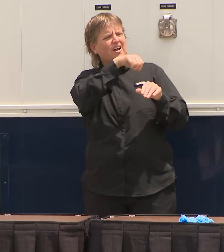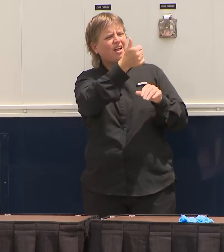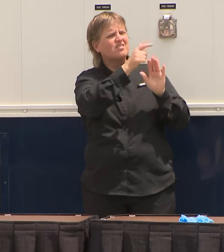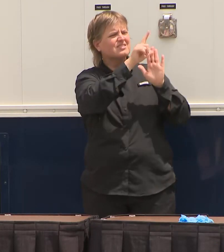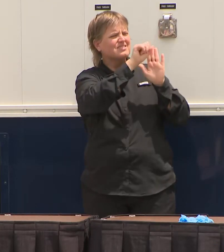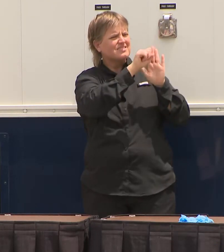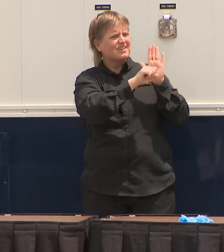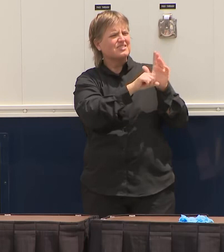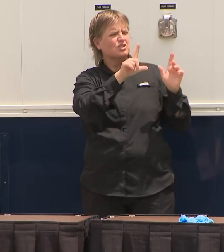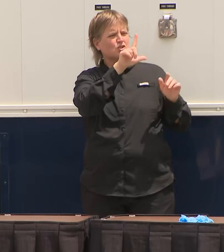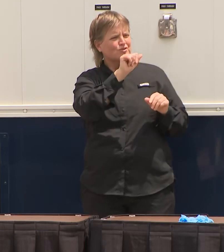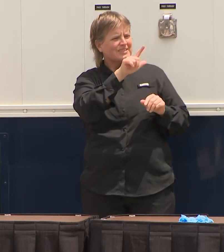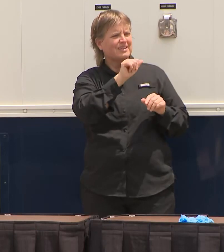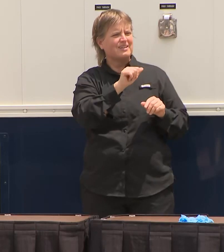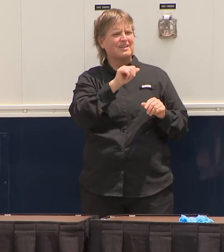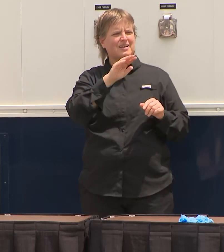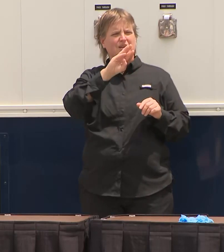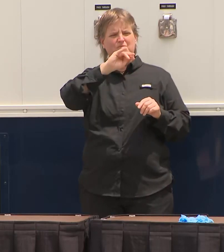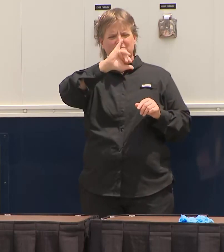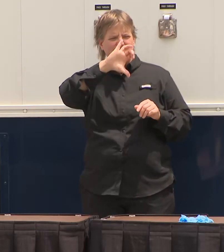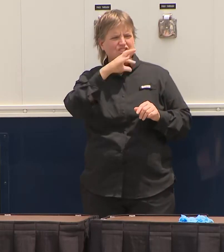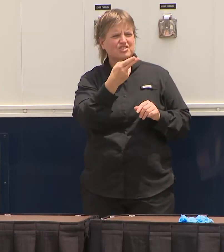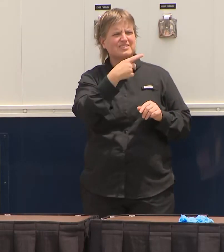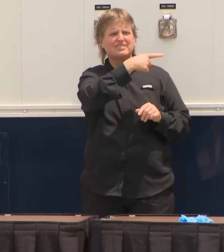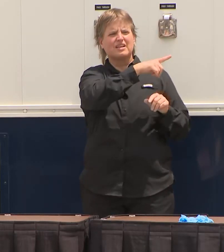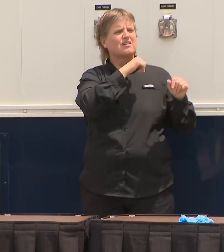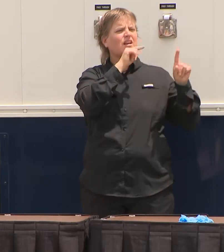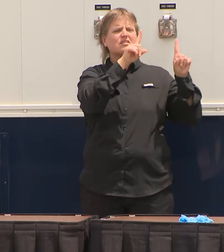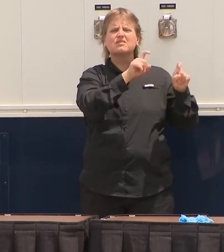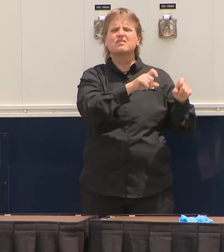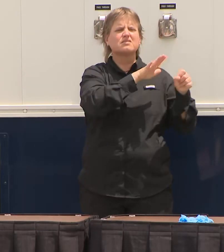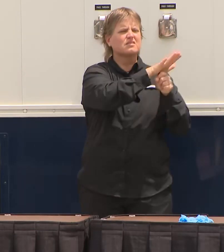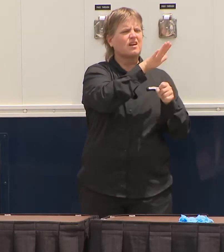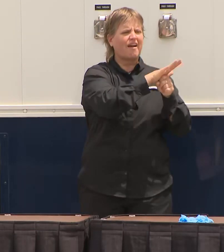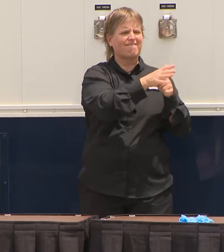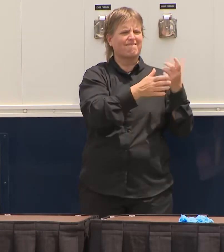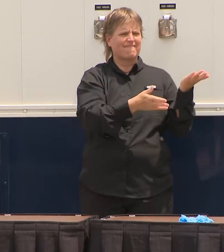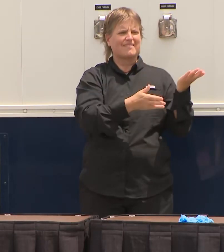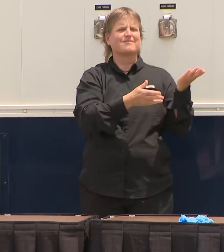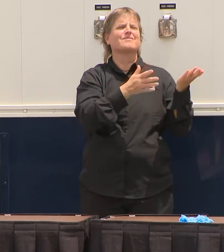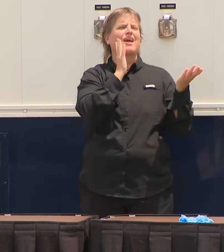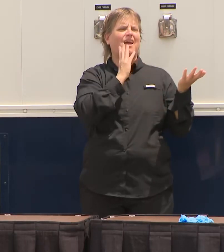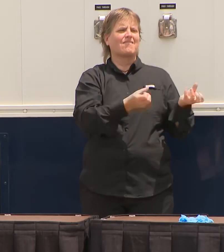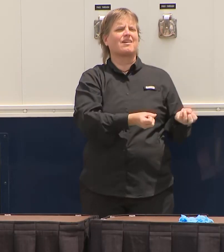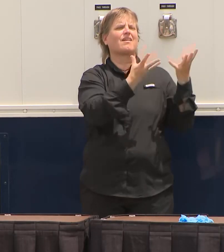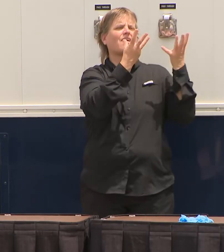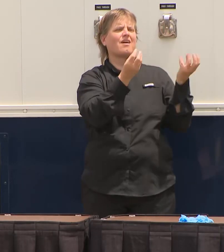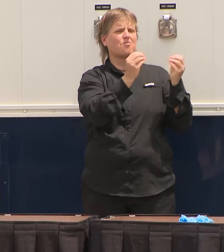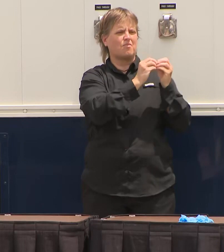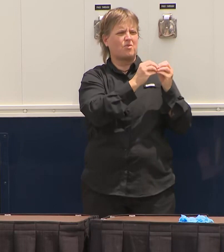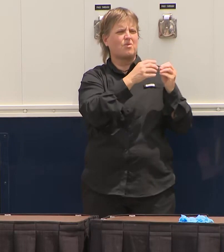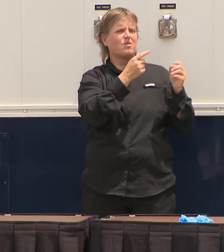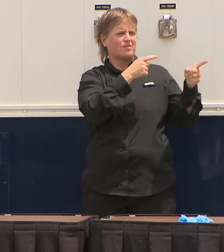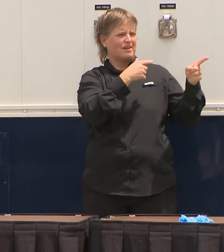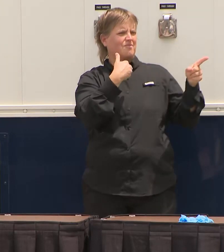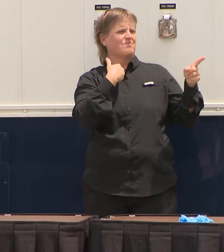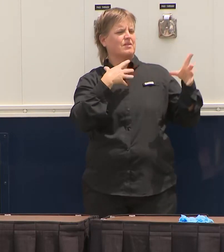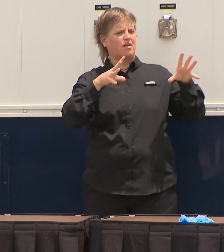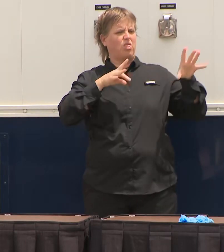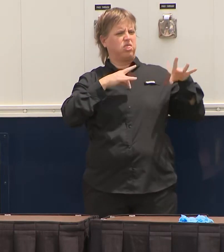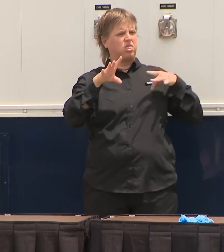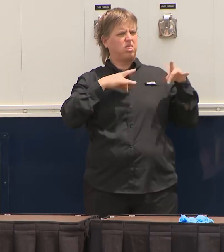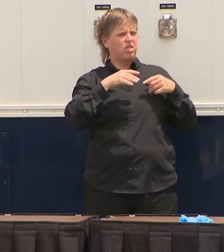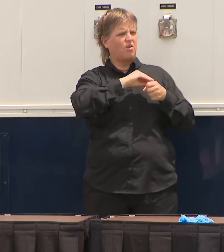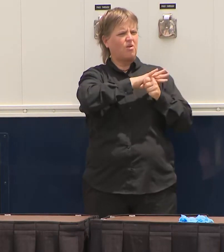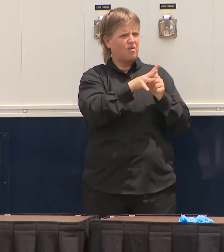positives than us, they have way fewer negatives. So that is something to do. But here is kind of how we do it because, you you hear someone